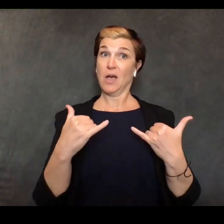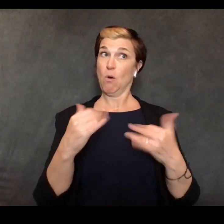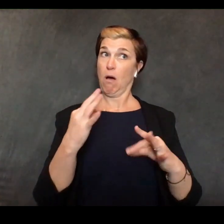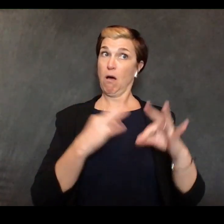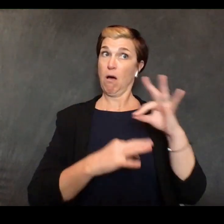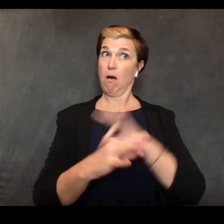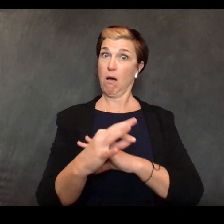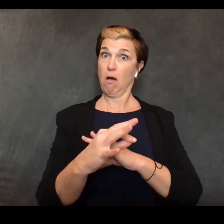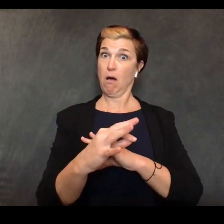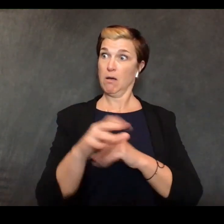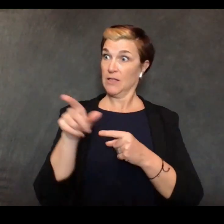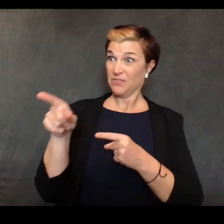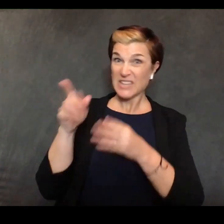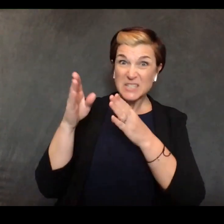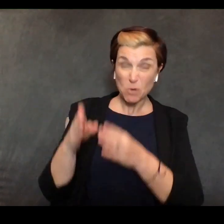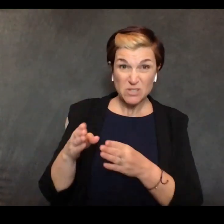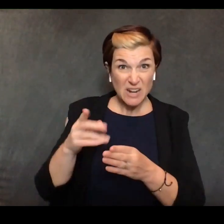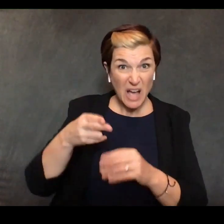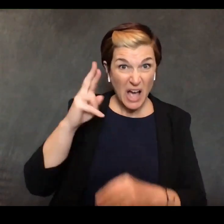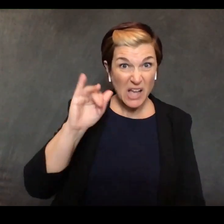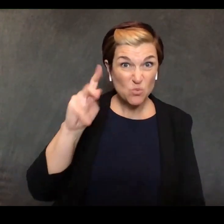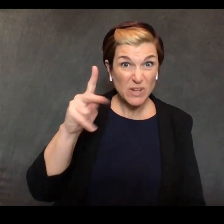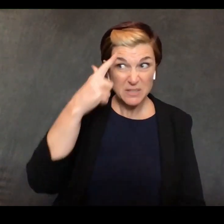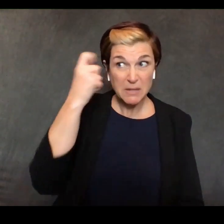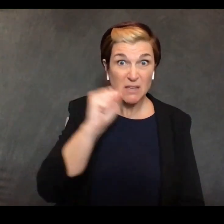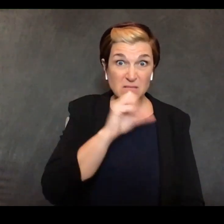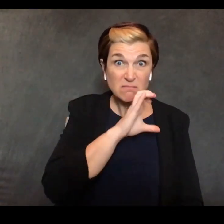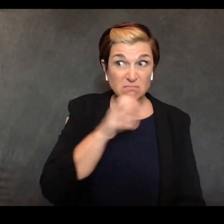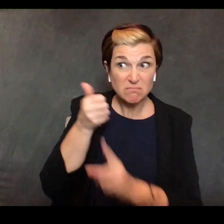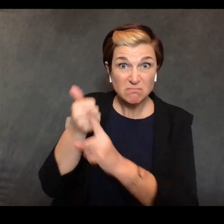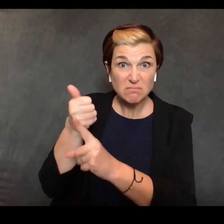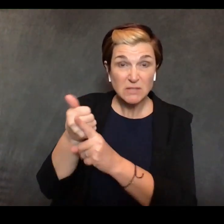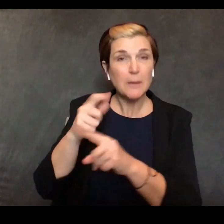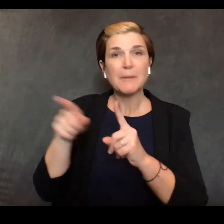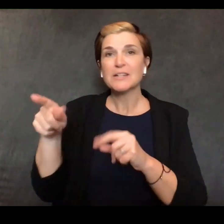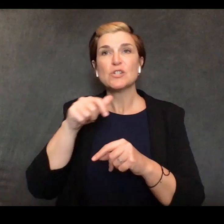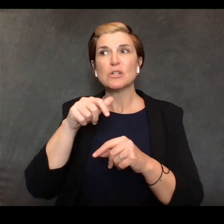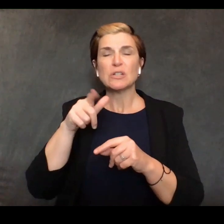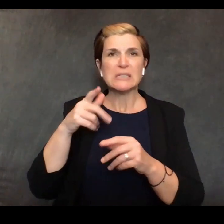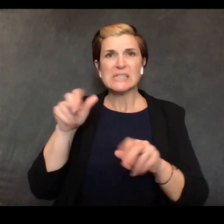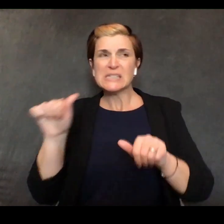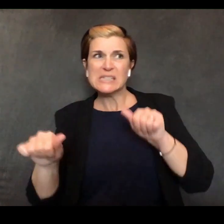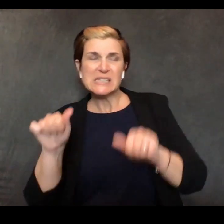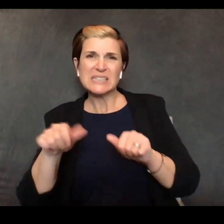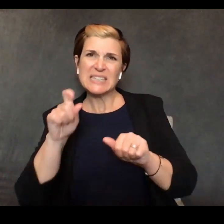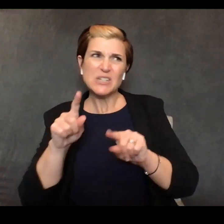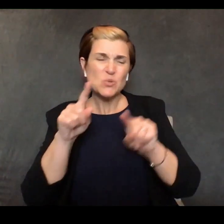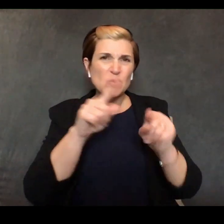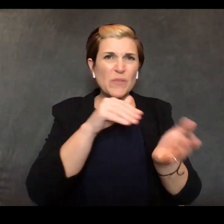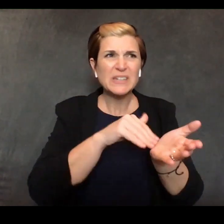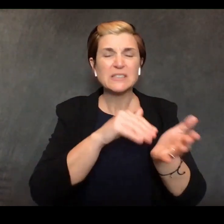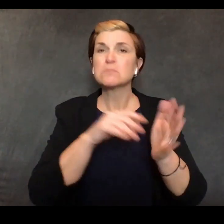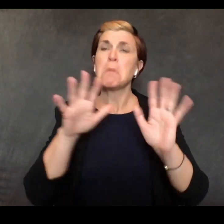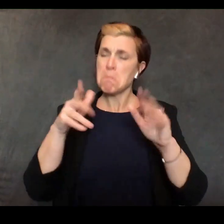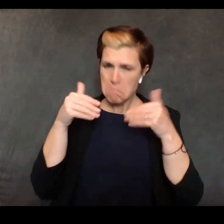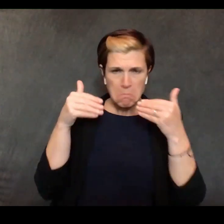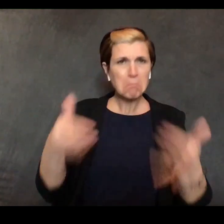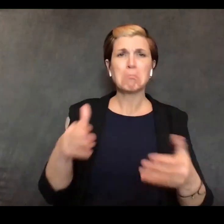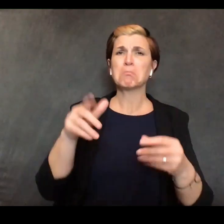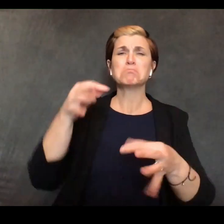who's at risk for the coronavirus doesn't have to venture outside their home they can talk to their doctor via Skype and they don't have to